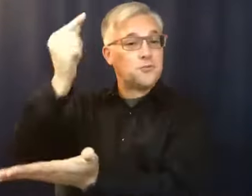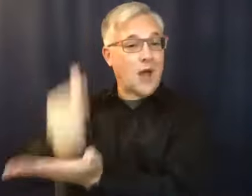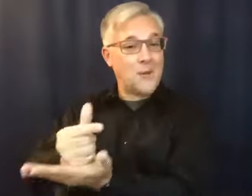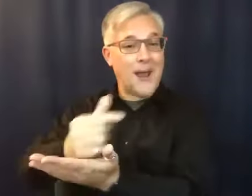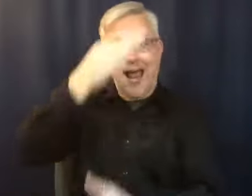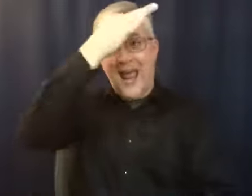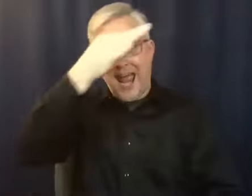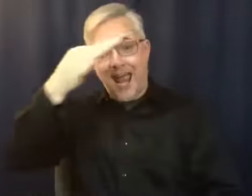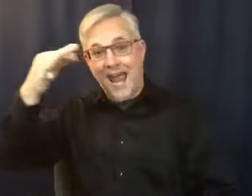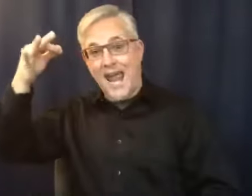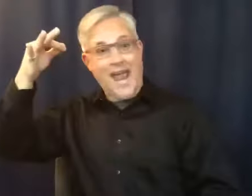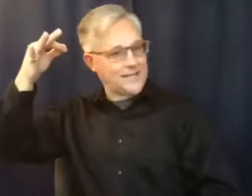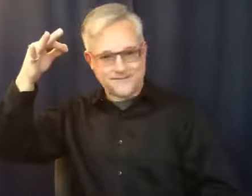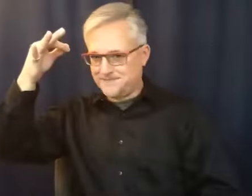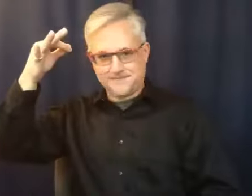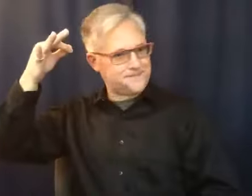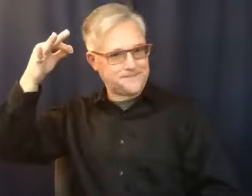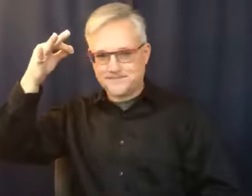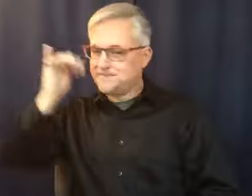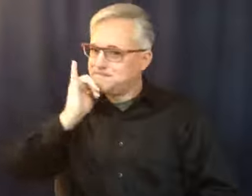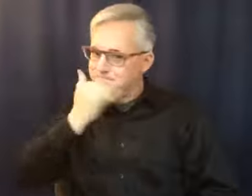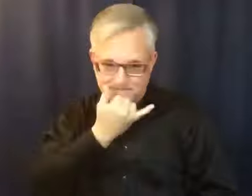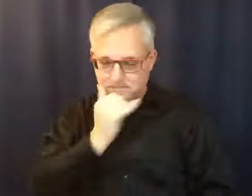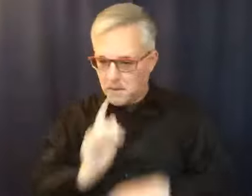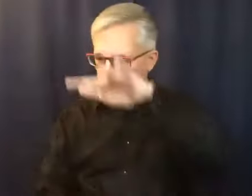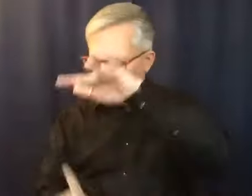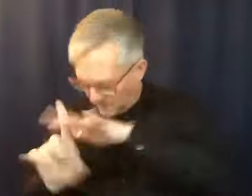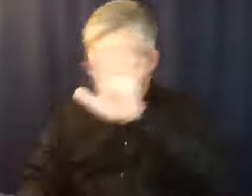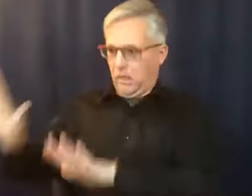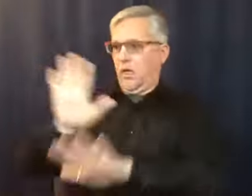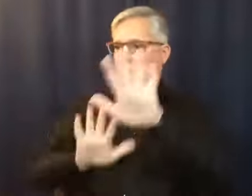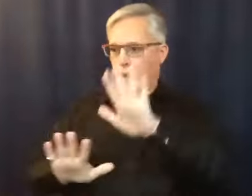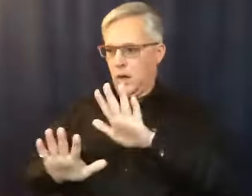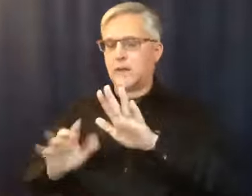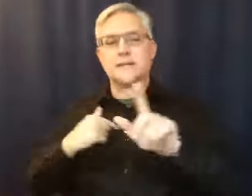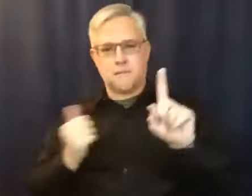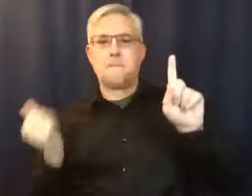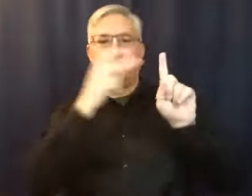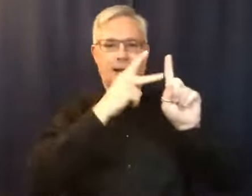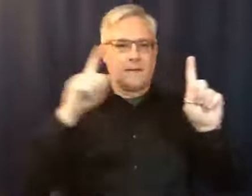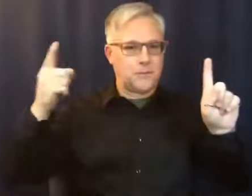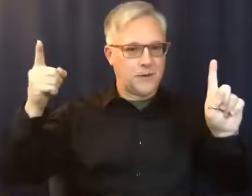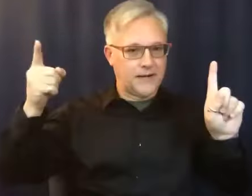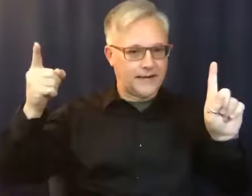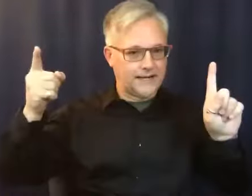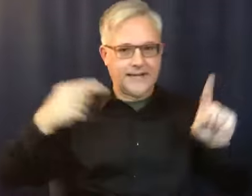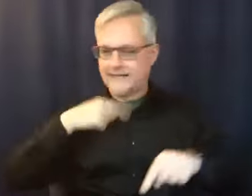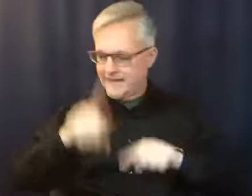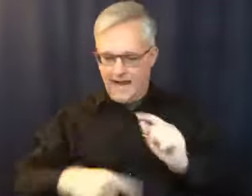me back. No, you really can't make this by yourself. You need the support of the group. But most of all you need to